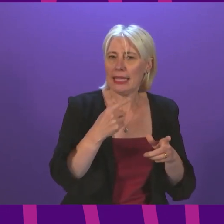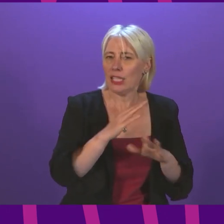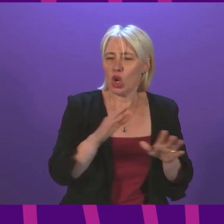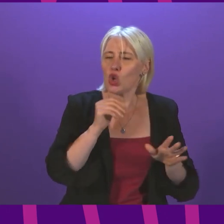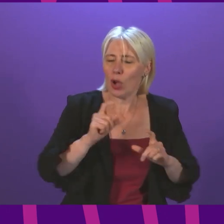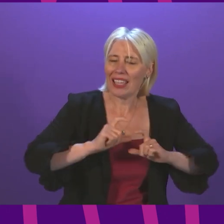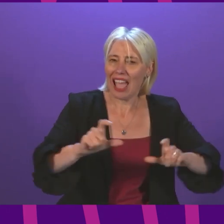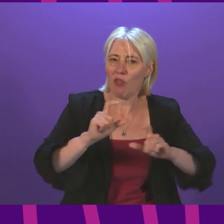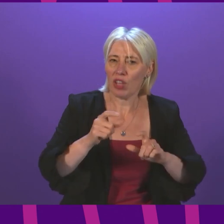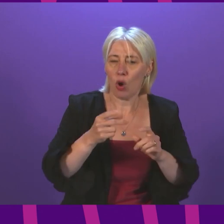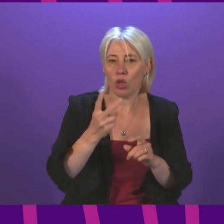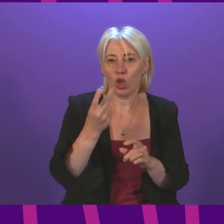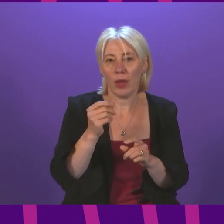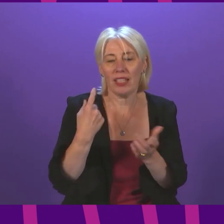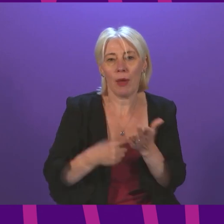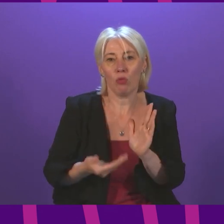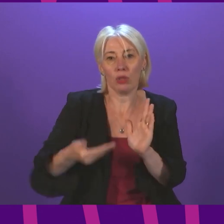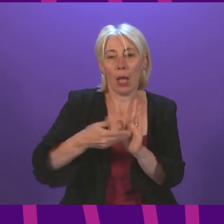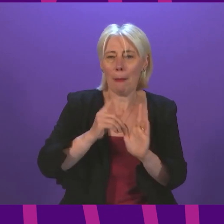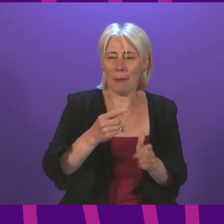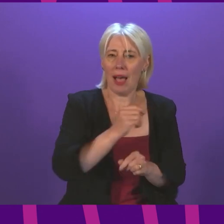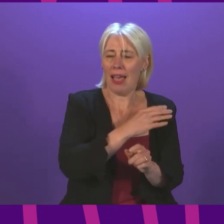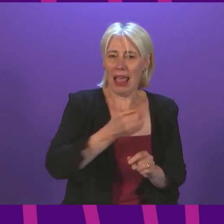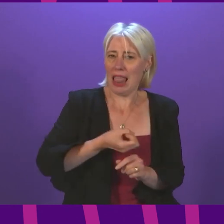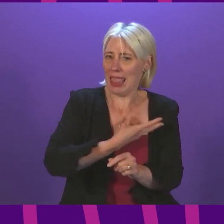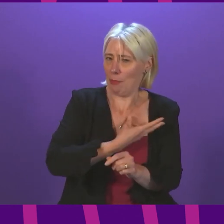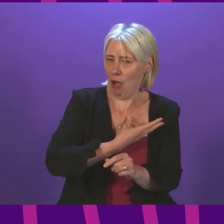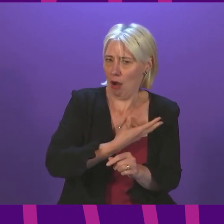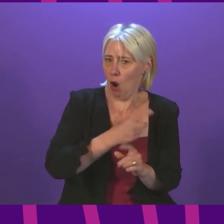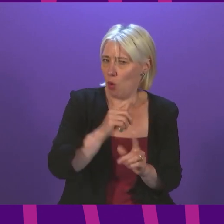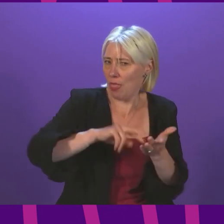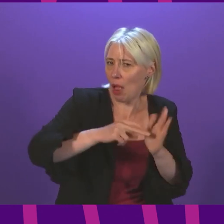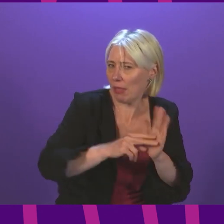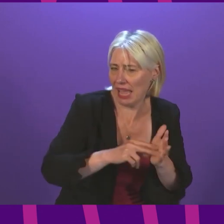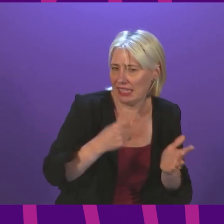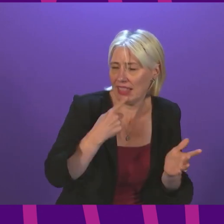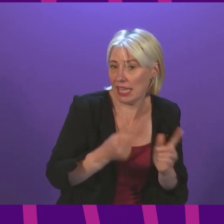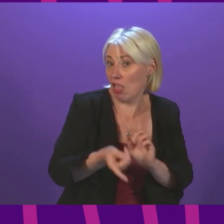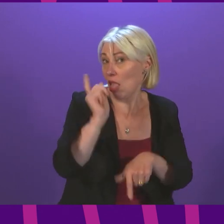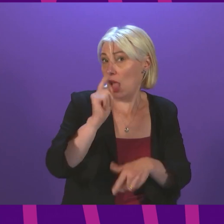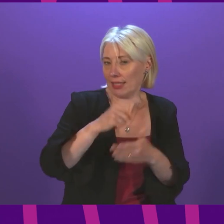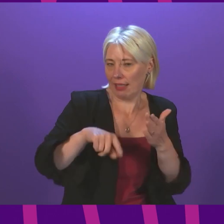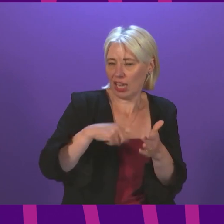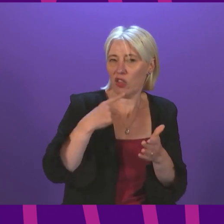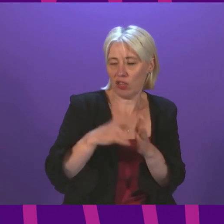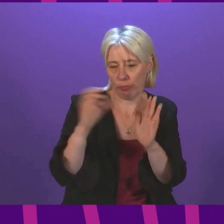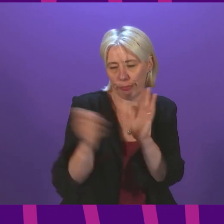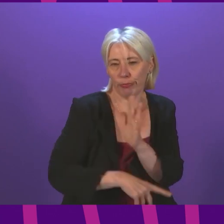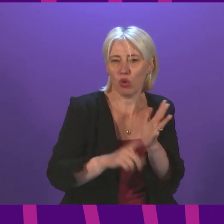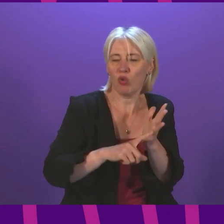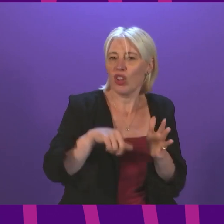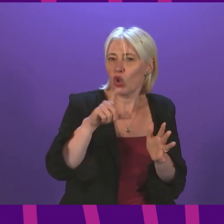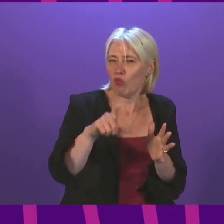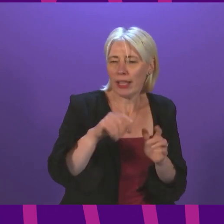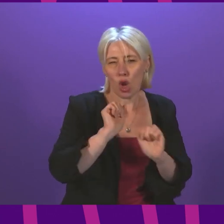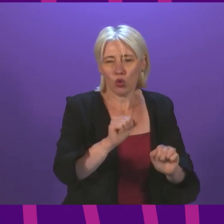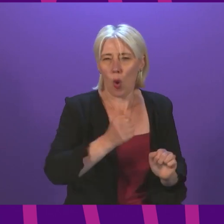the uplift, we don't know what Labour's plans are, apart from they say they would completely scrap universal credit at the last election. So, we need to get some details from Labour